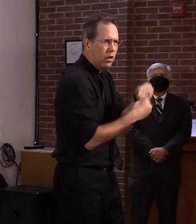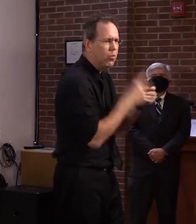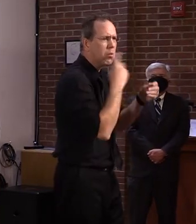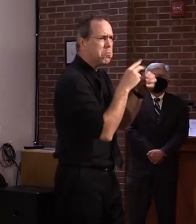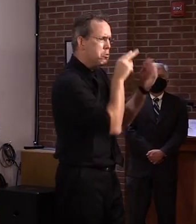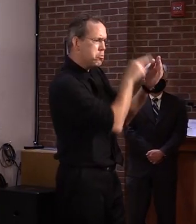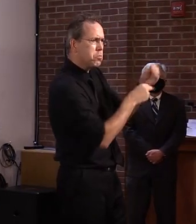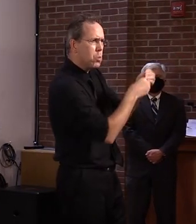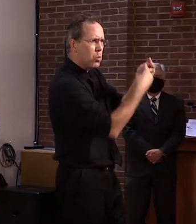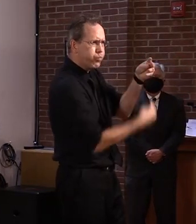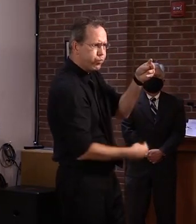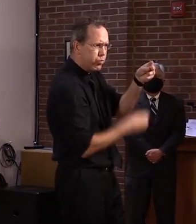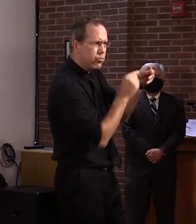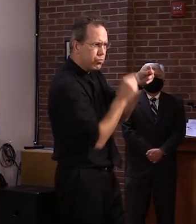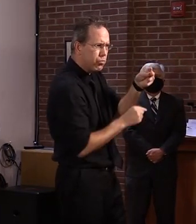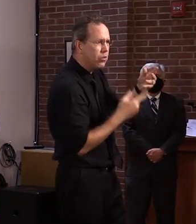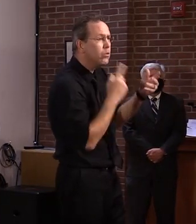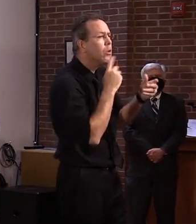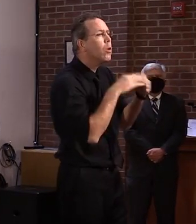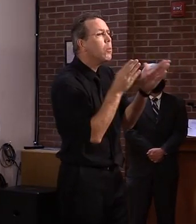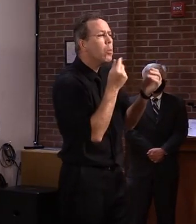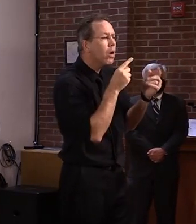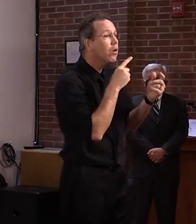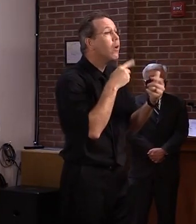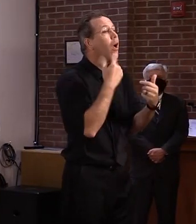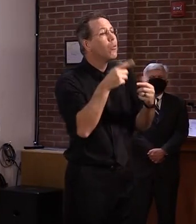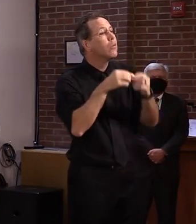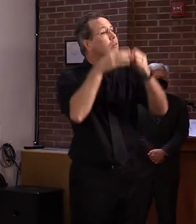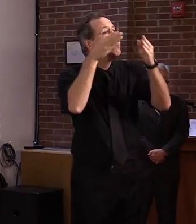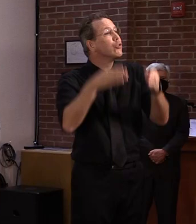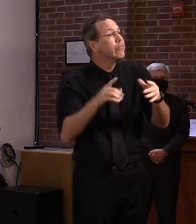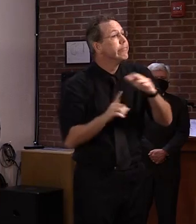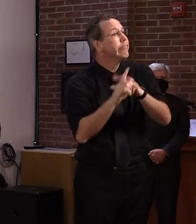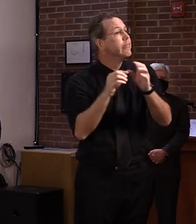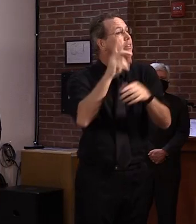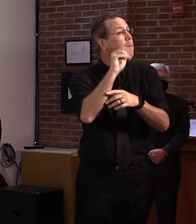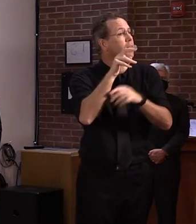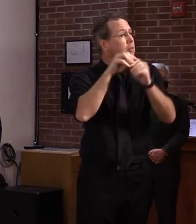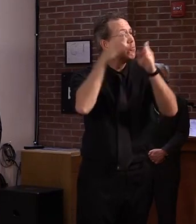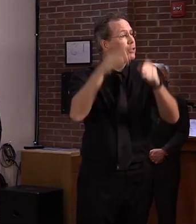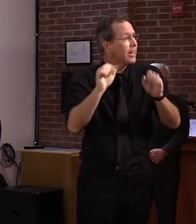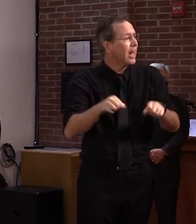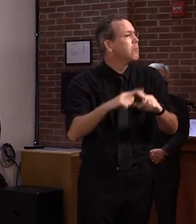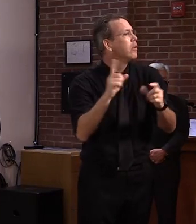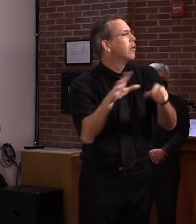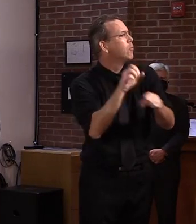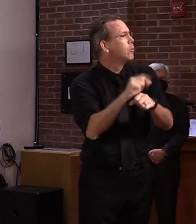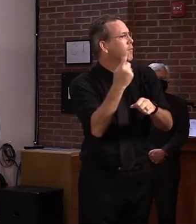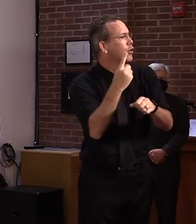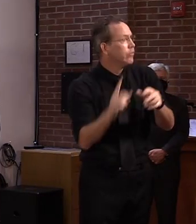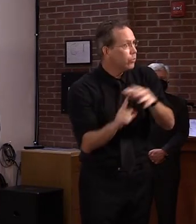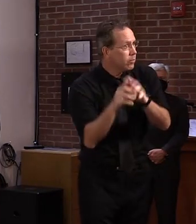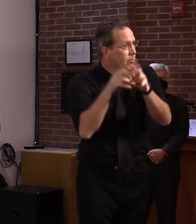only. Commissioner Manoli will speak to these in more detail following our education update.